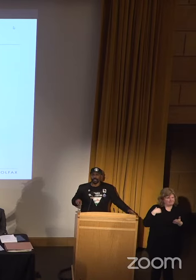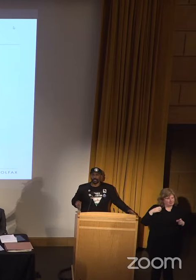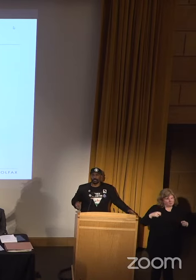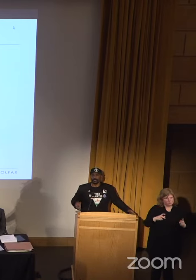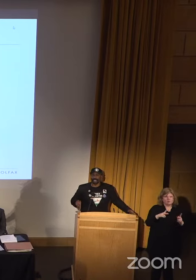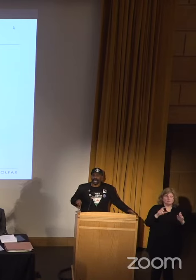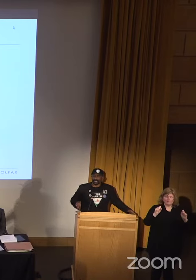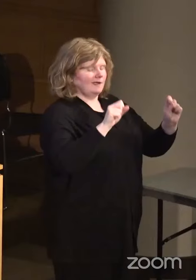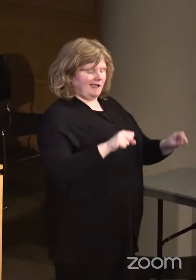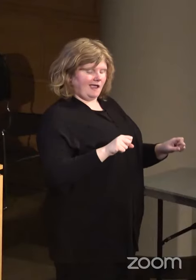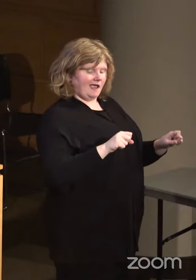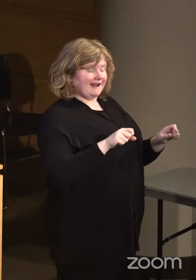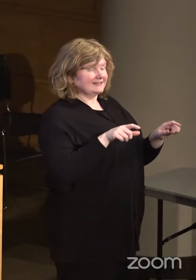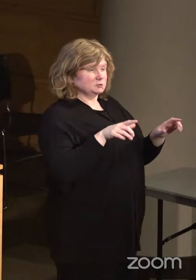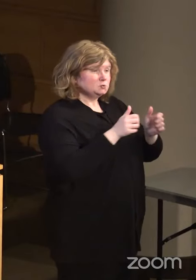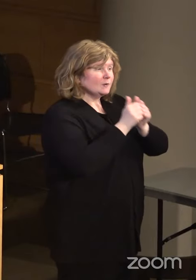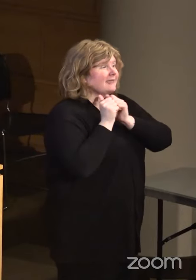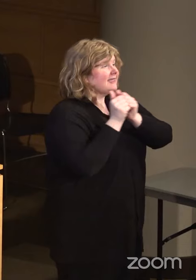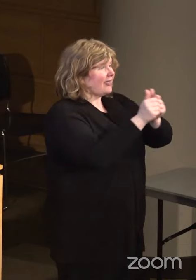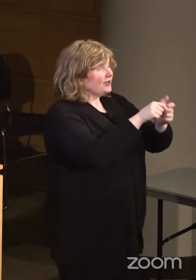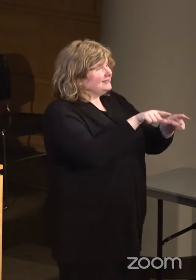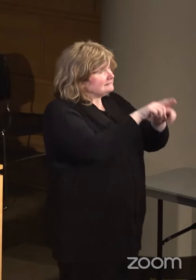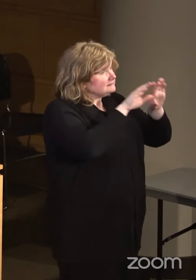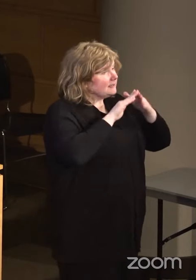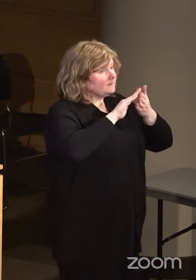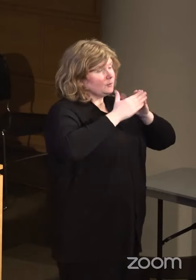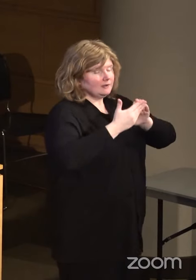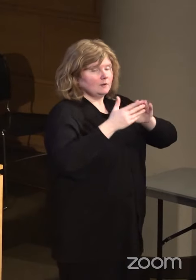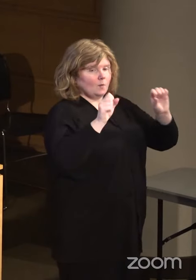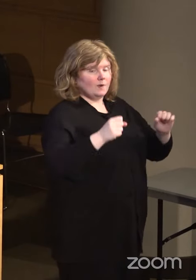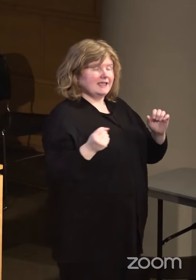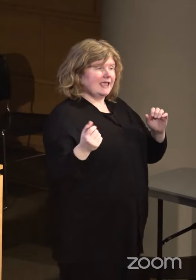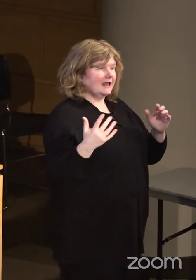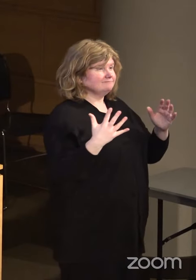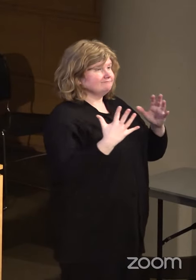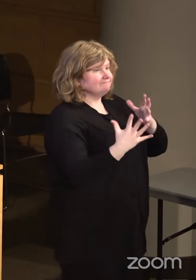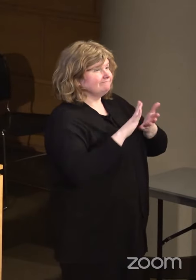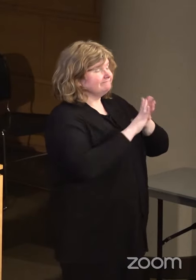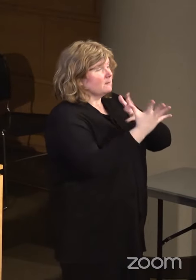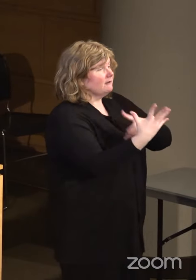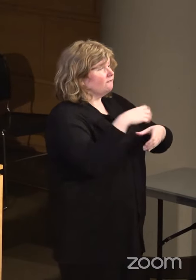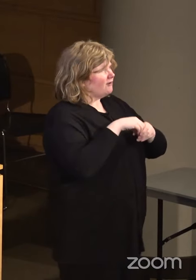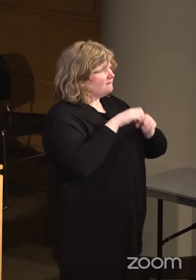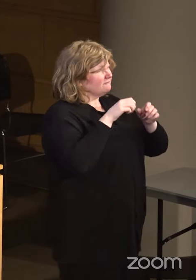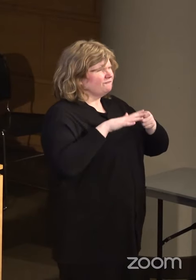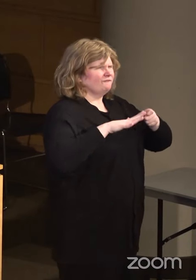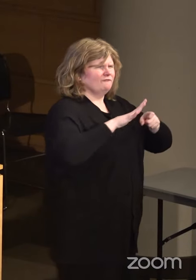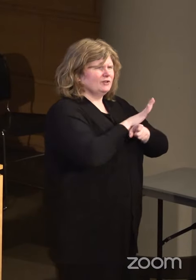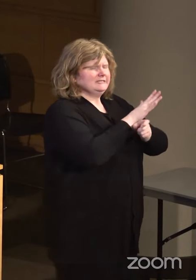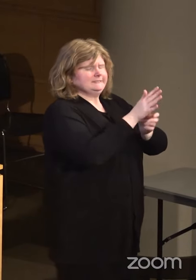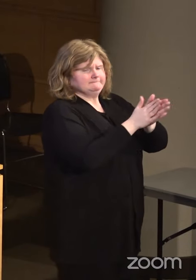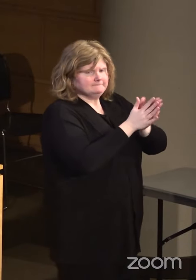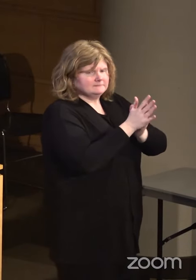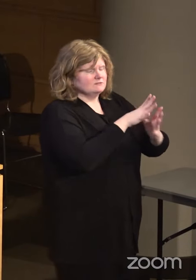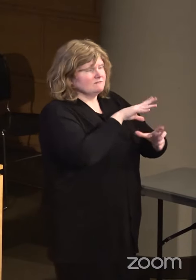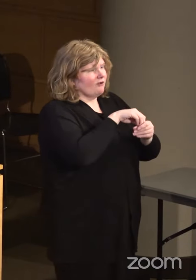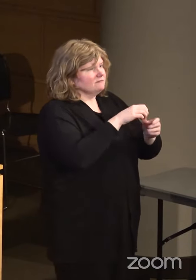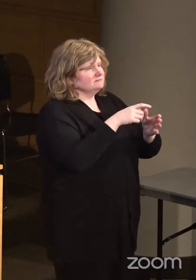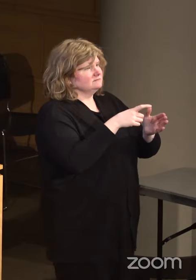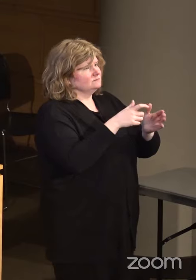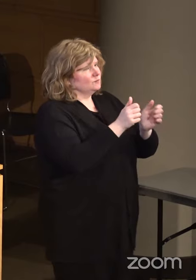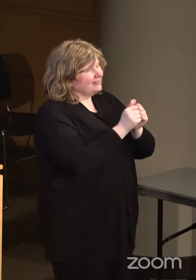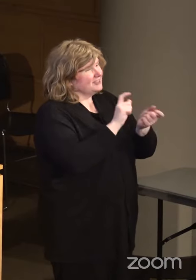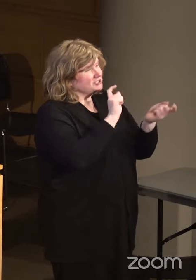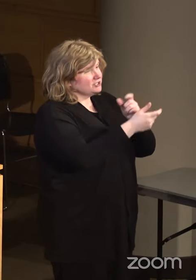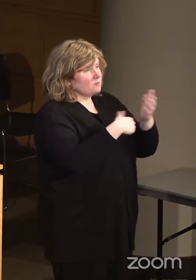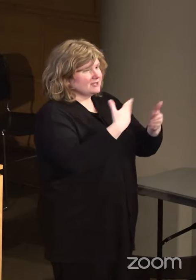to, as a community, to come in and participate fully in that change process. And